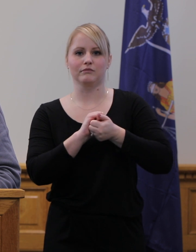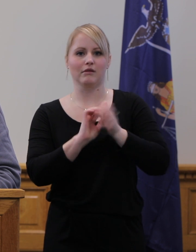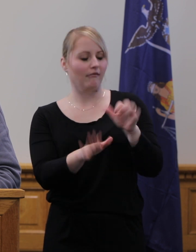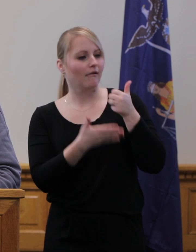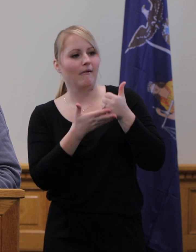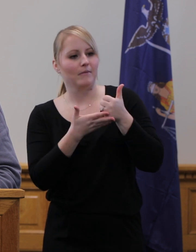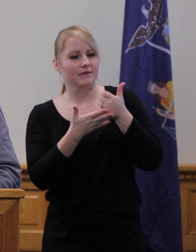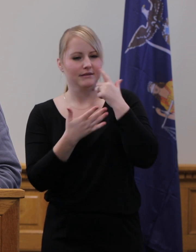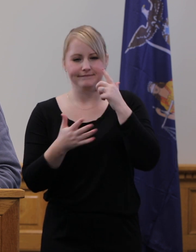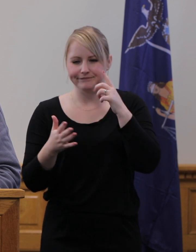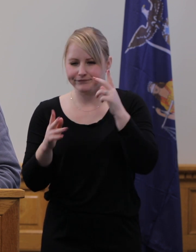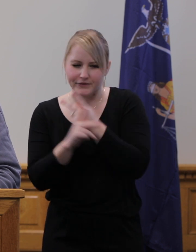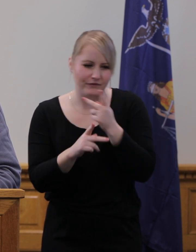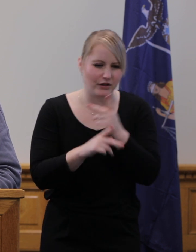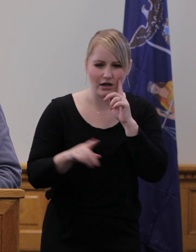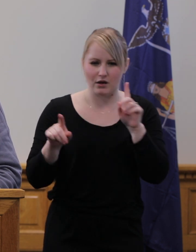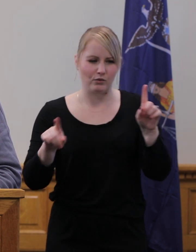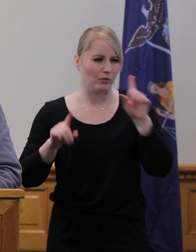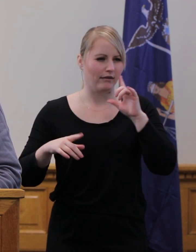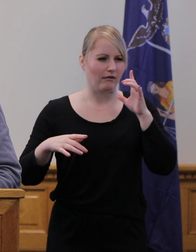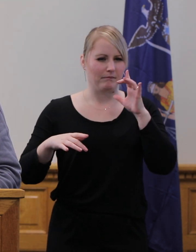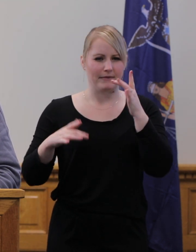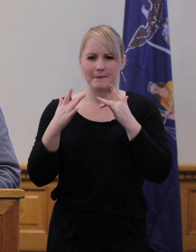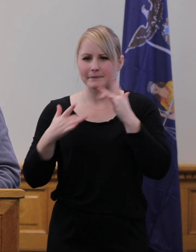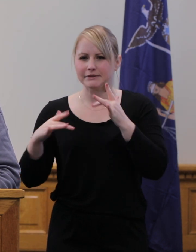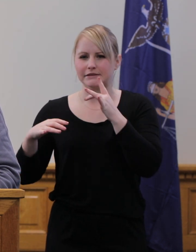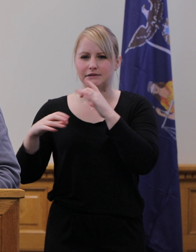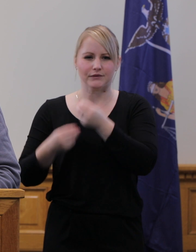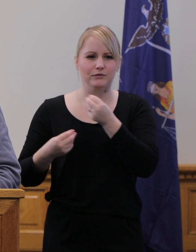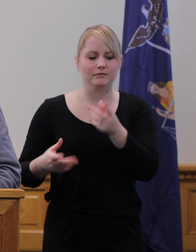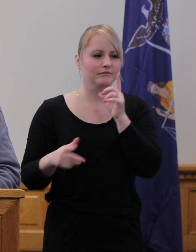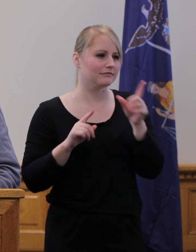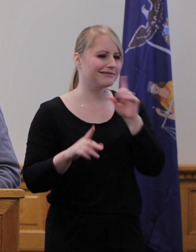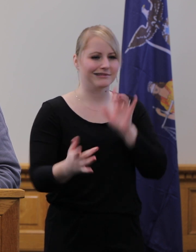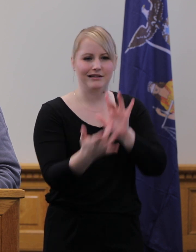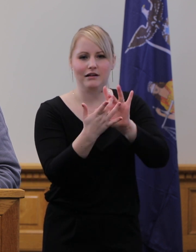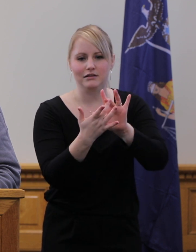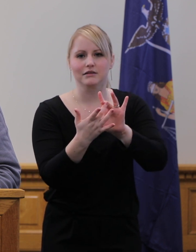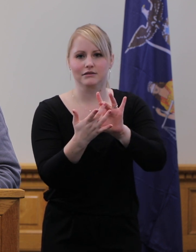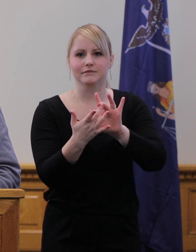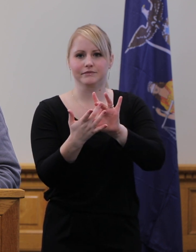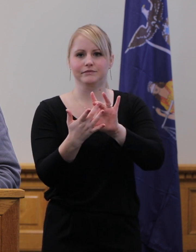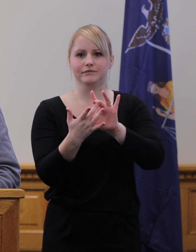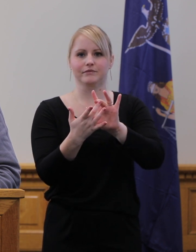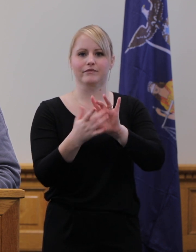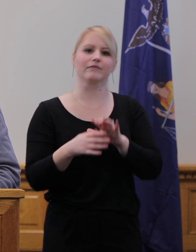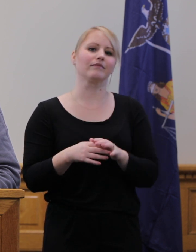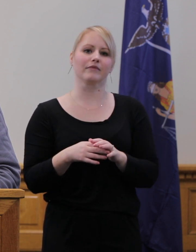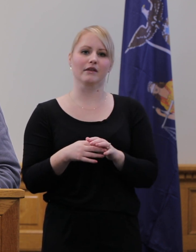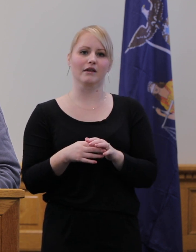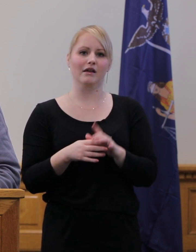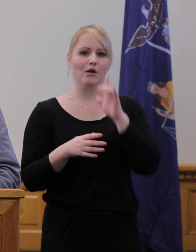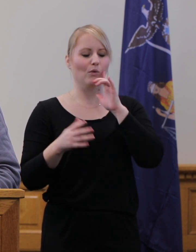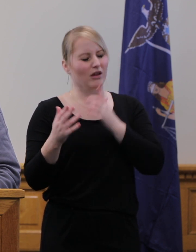agencies. With a drastic increase in cases over the past two weeks, our health department's preventative nurses investigators